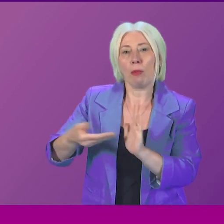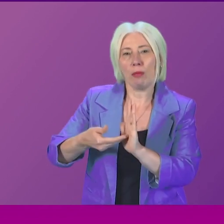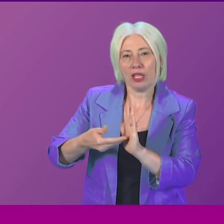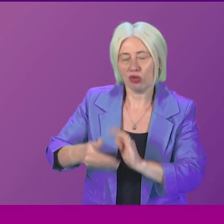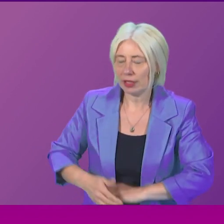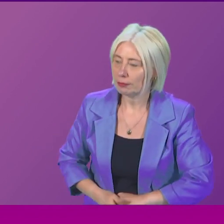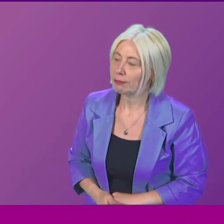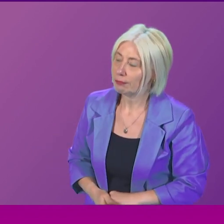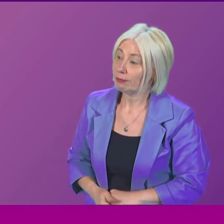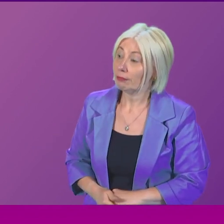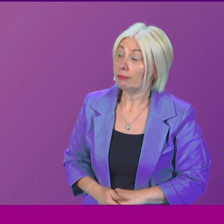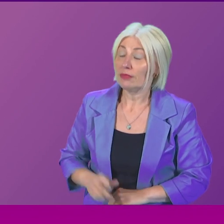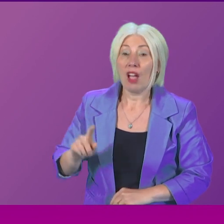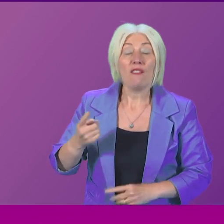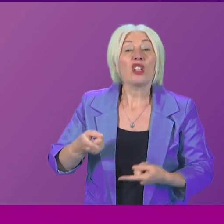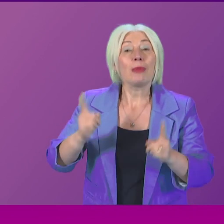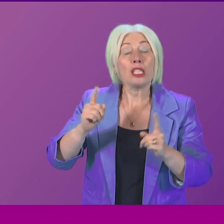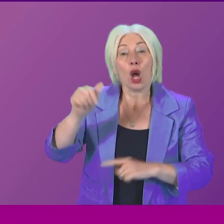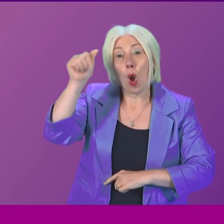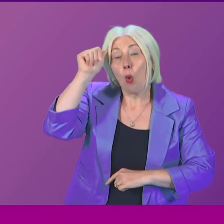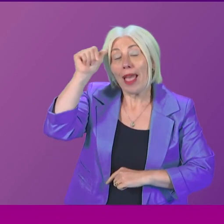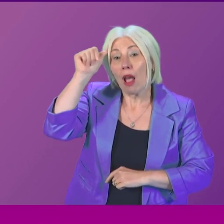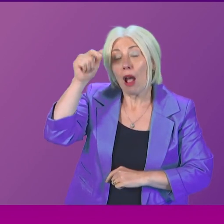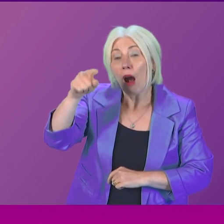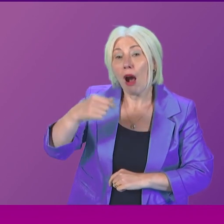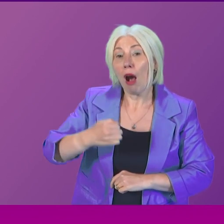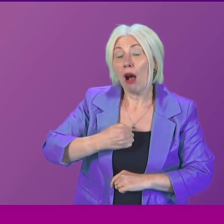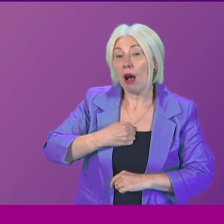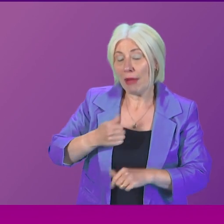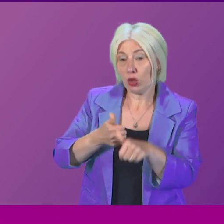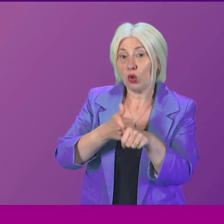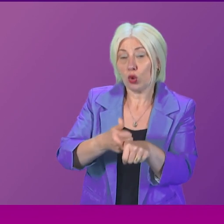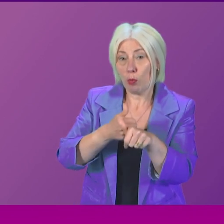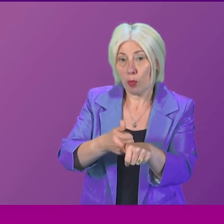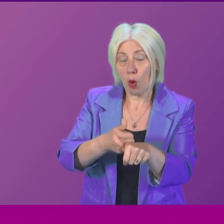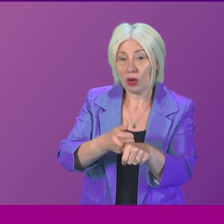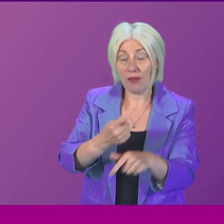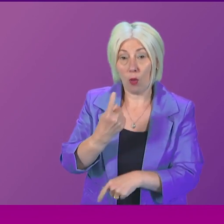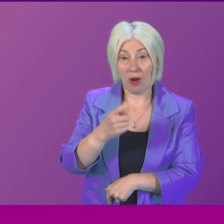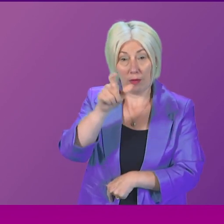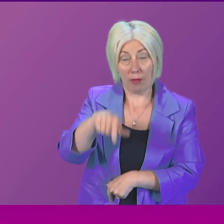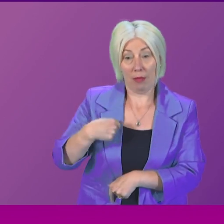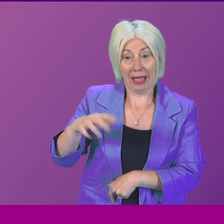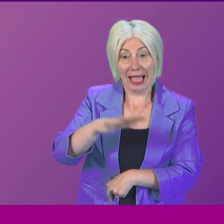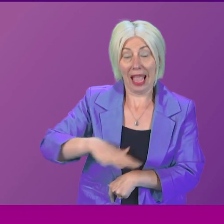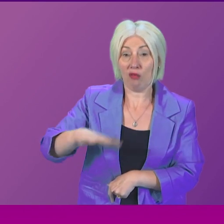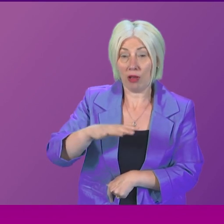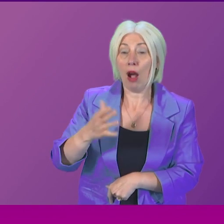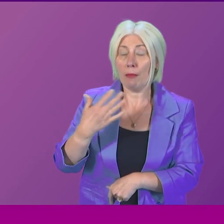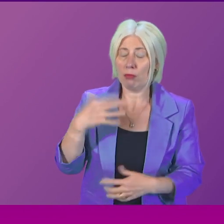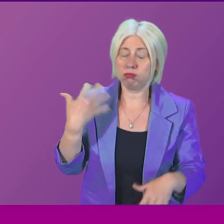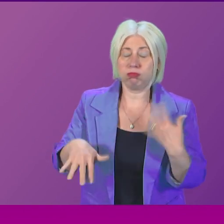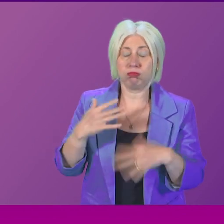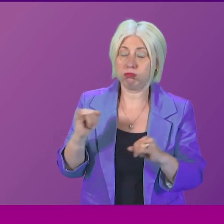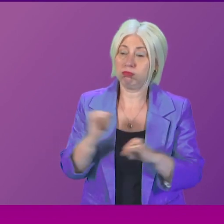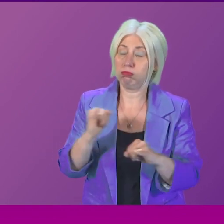Mr. Zing. Also, the First Minister will be very much aware of my support for a number of my constituents who have suffered